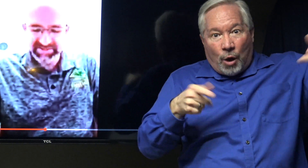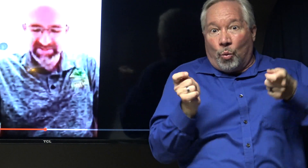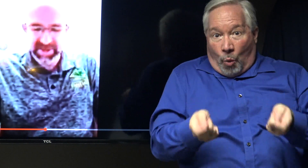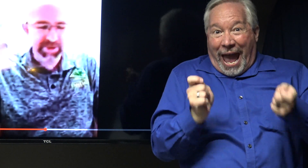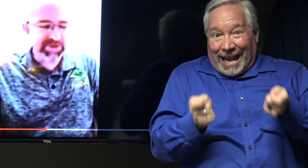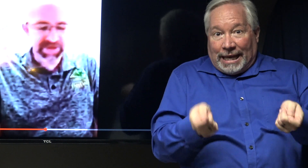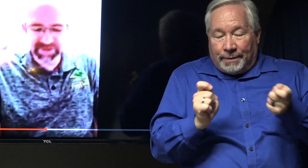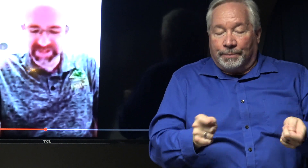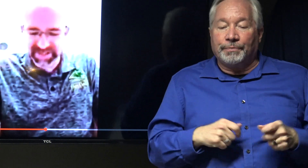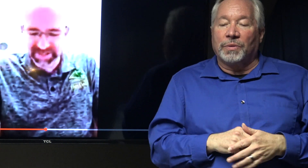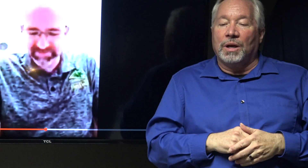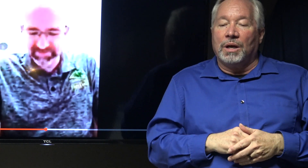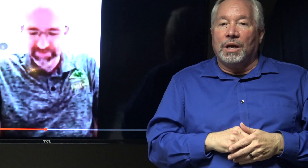And Hillary's face was giddy.